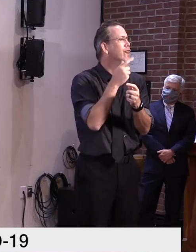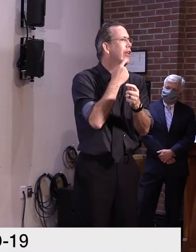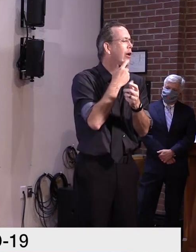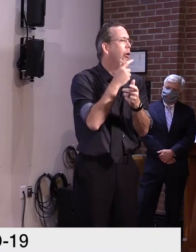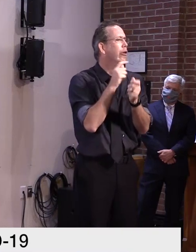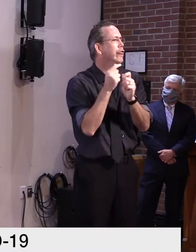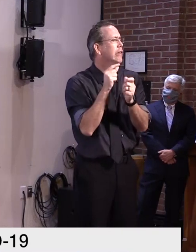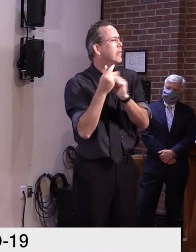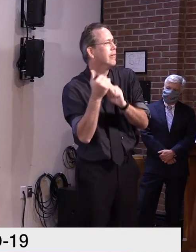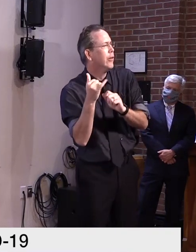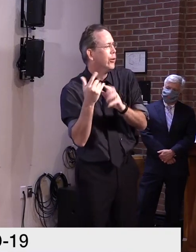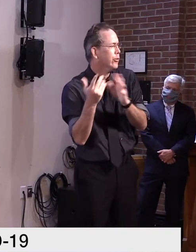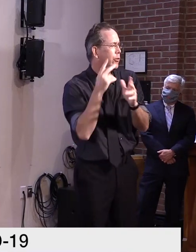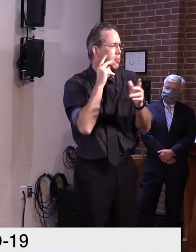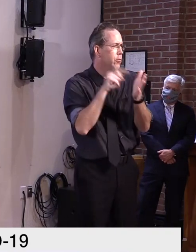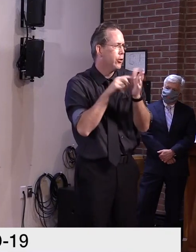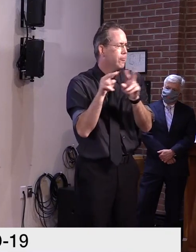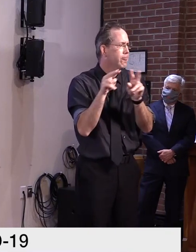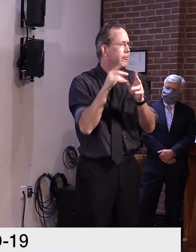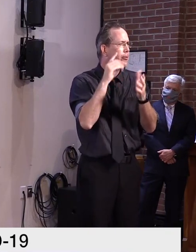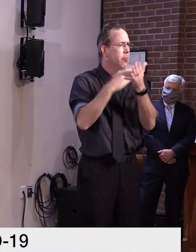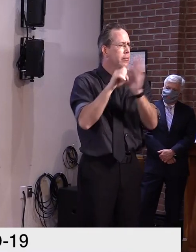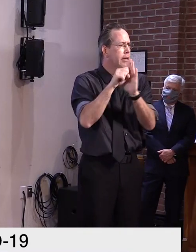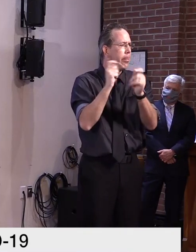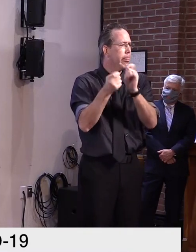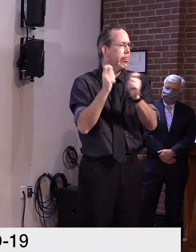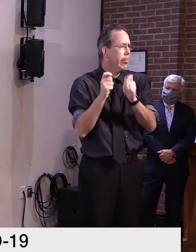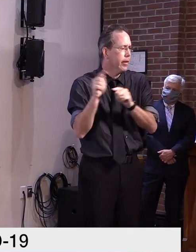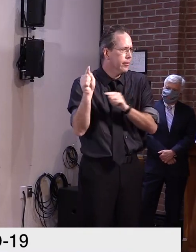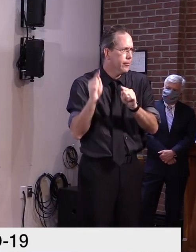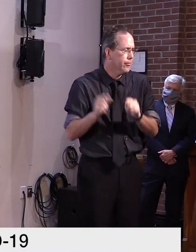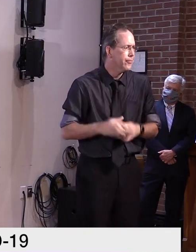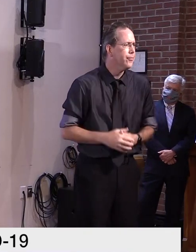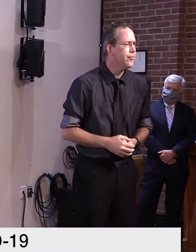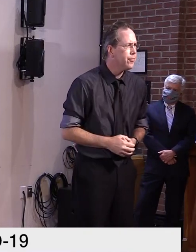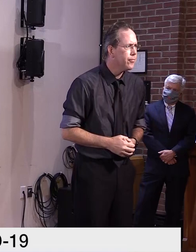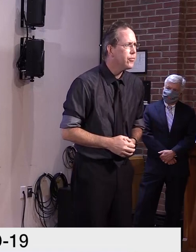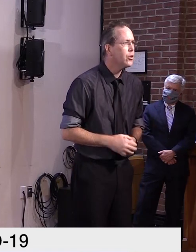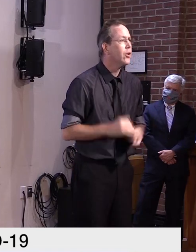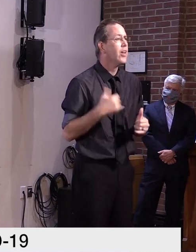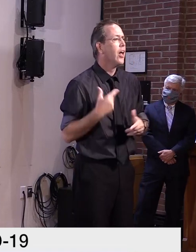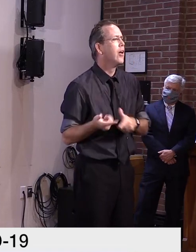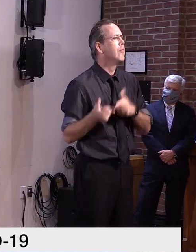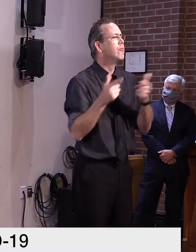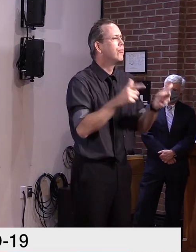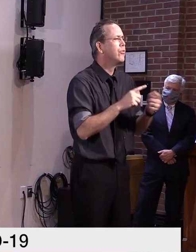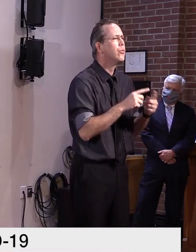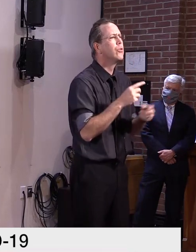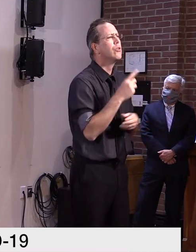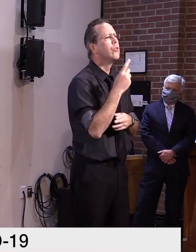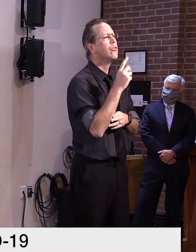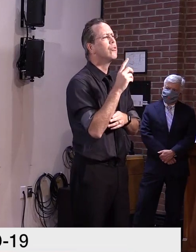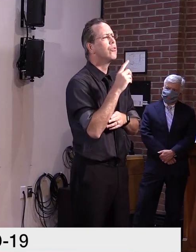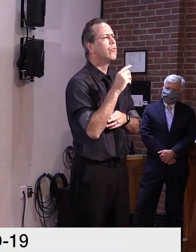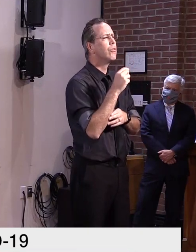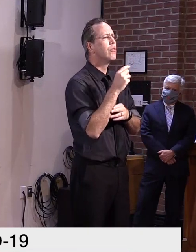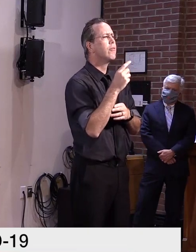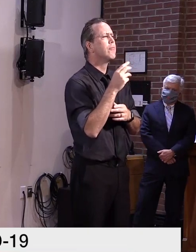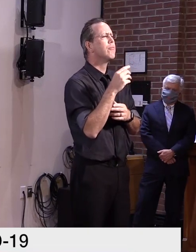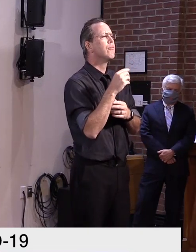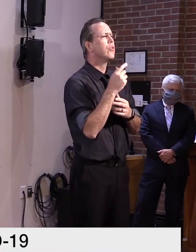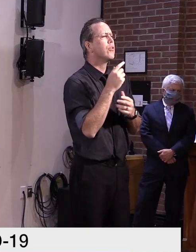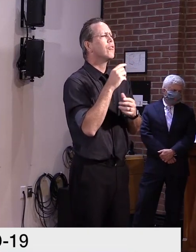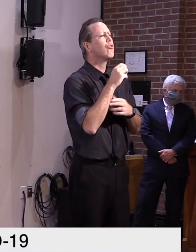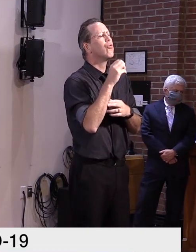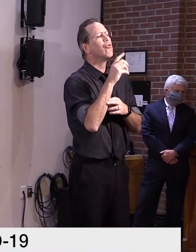you know, some good signs here in New England. So with that, I'm going to turn it over to Rich Snyder, who is going to join us by video